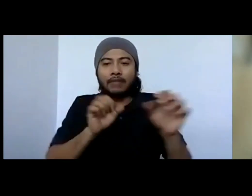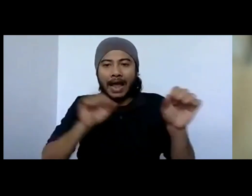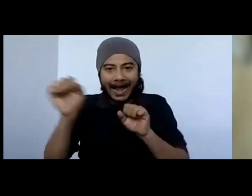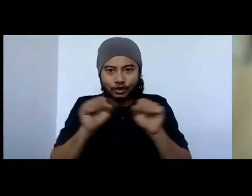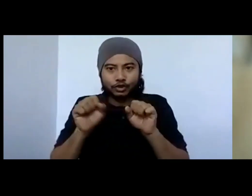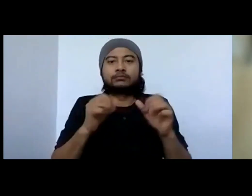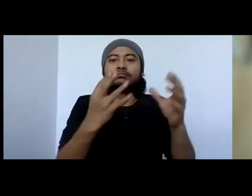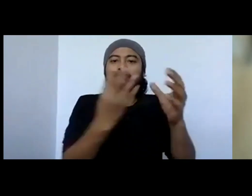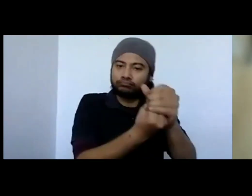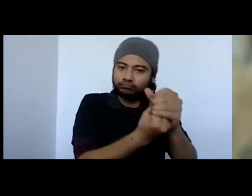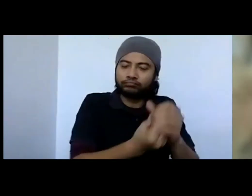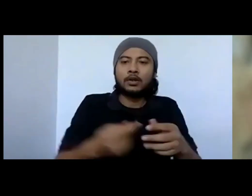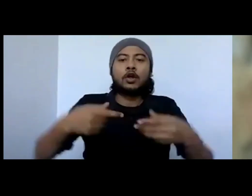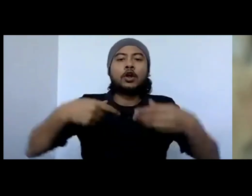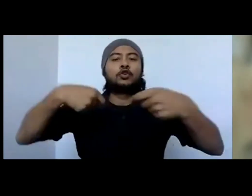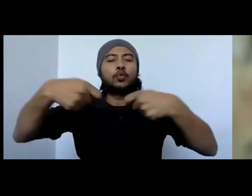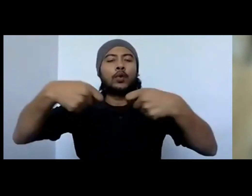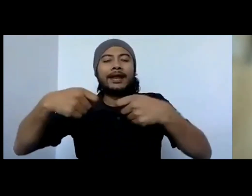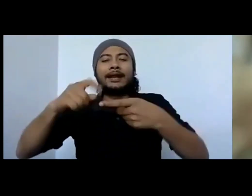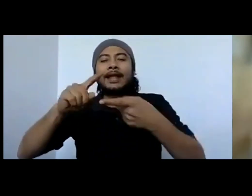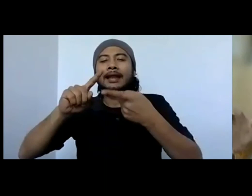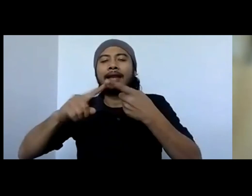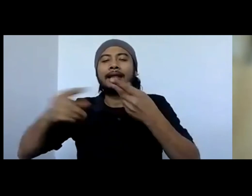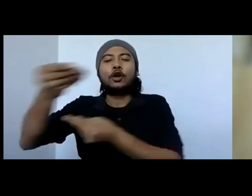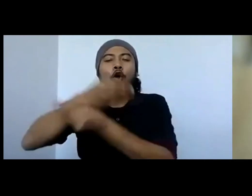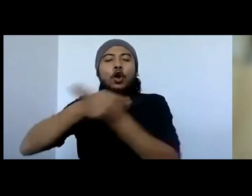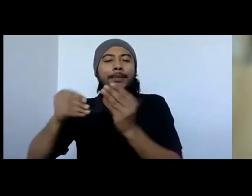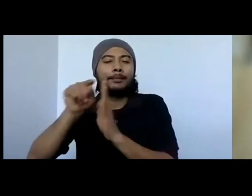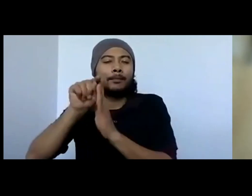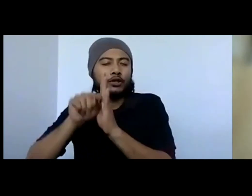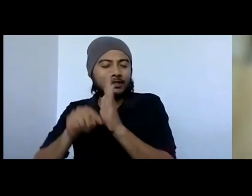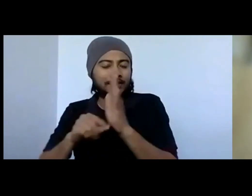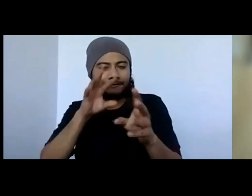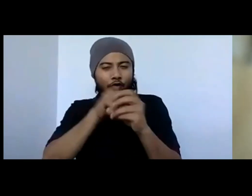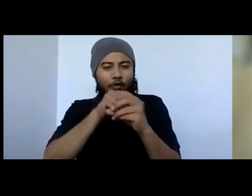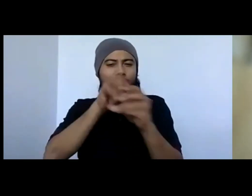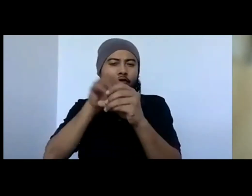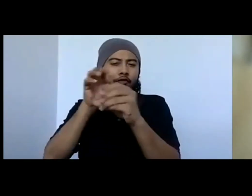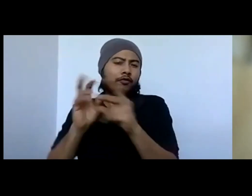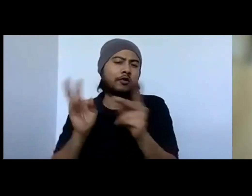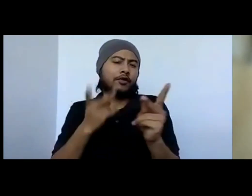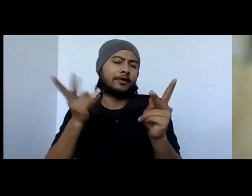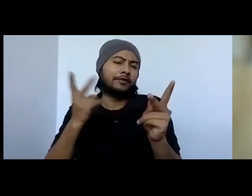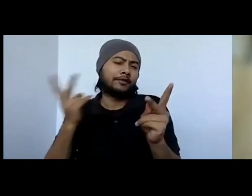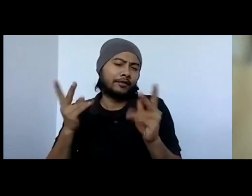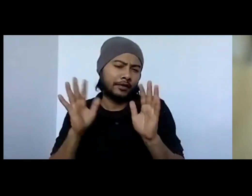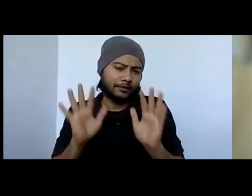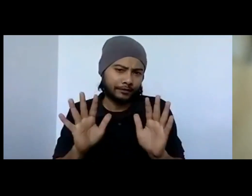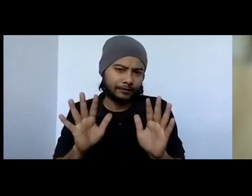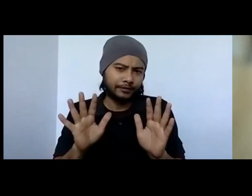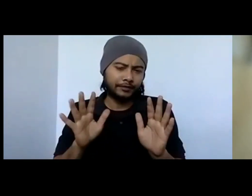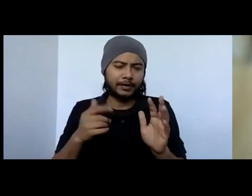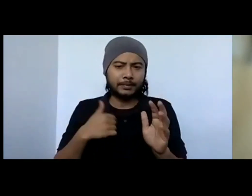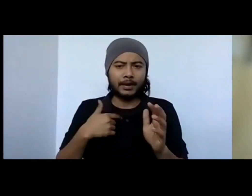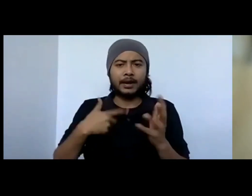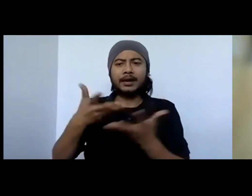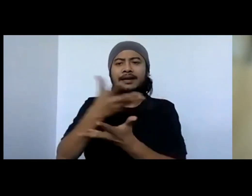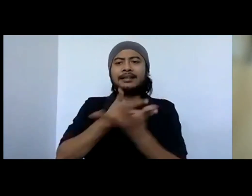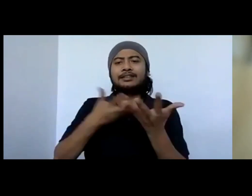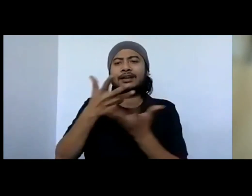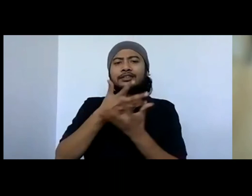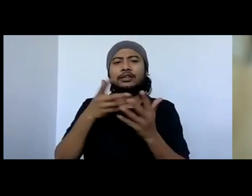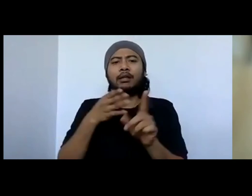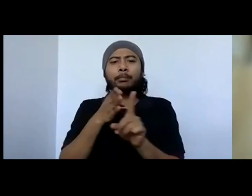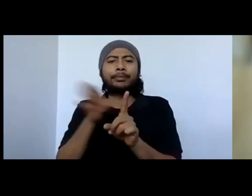policies. So not giving a very extended arm, and I don't want to spread out the discussion in the discourse.